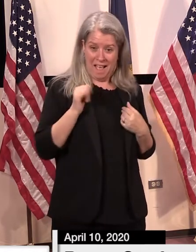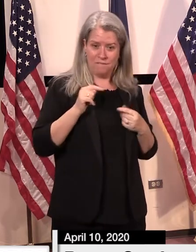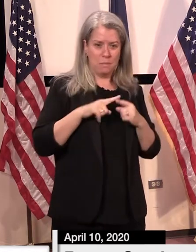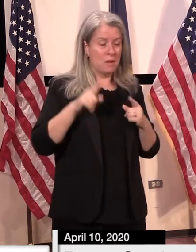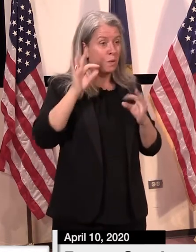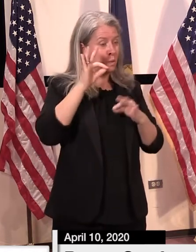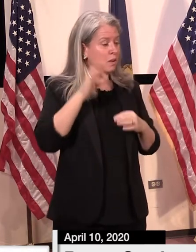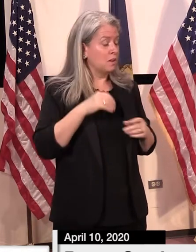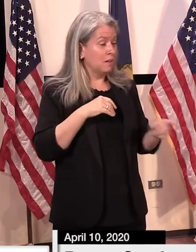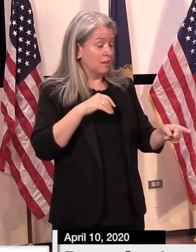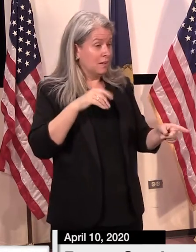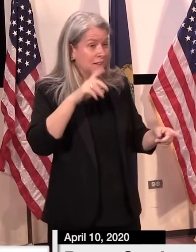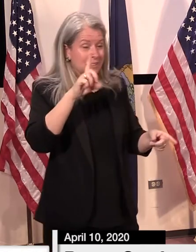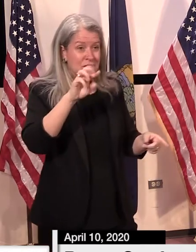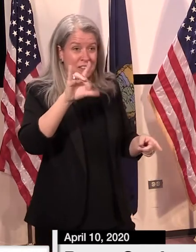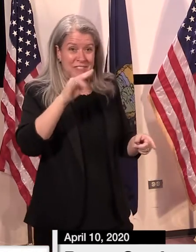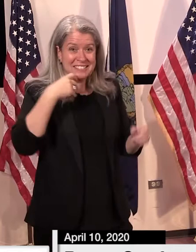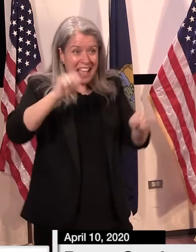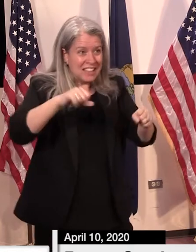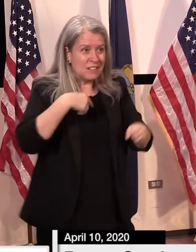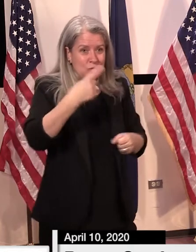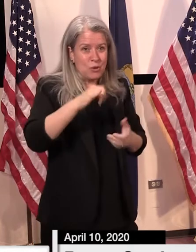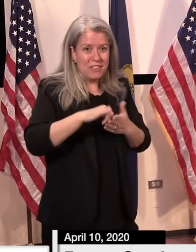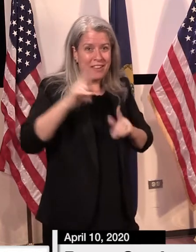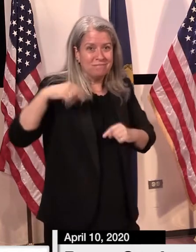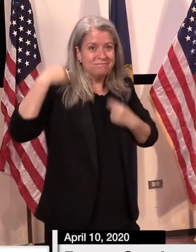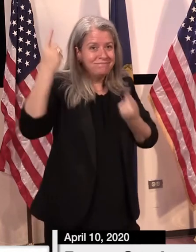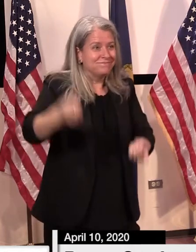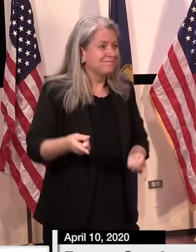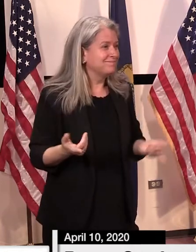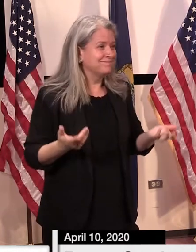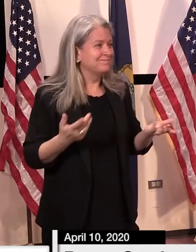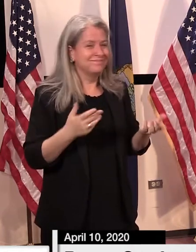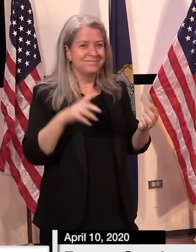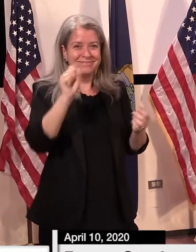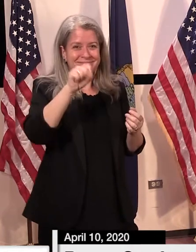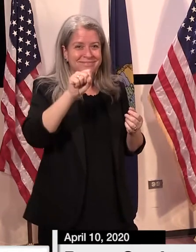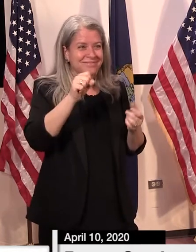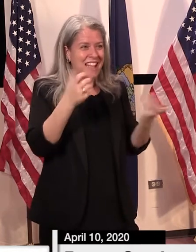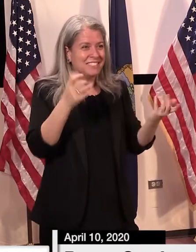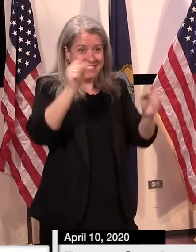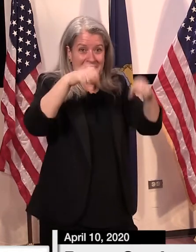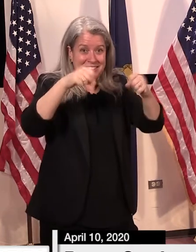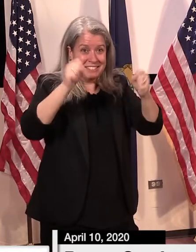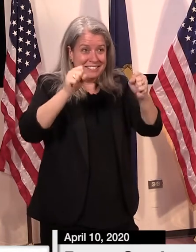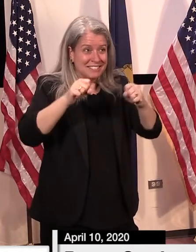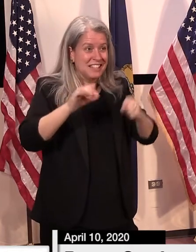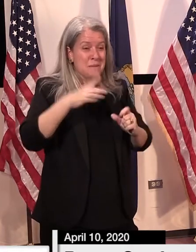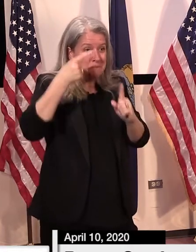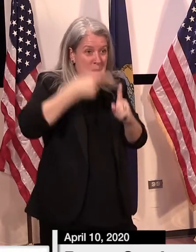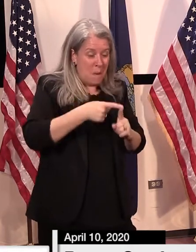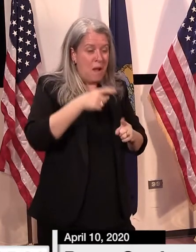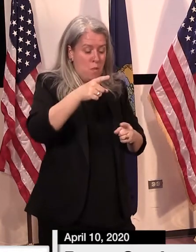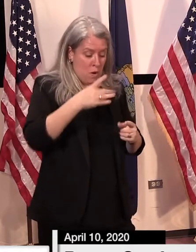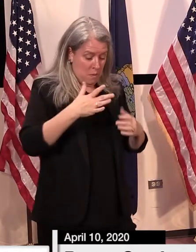That's always indicated that whether you're talking Vermont, another state, or the entire country or world.